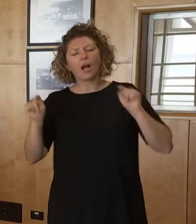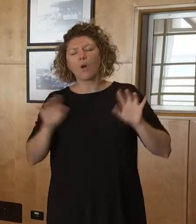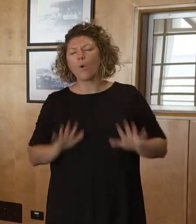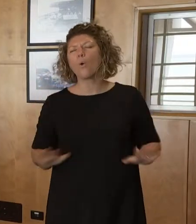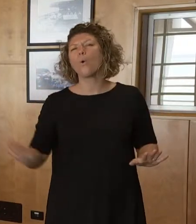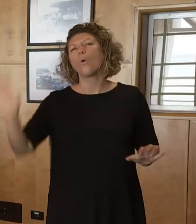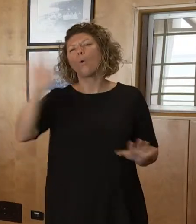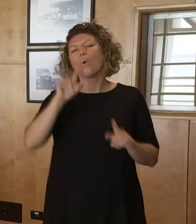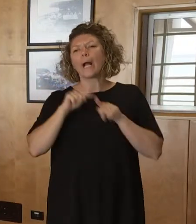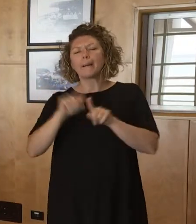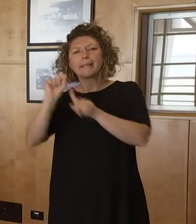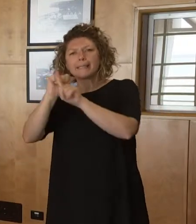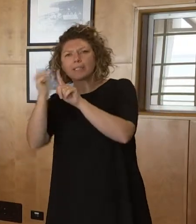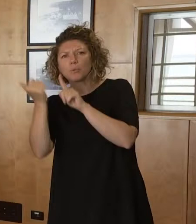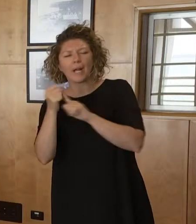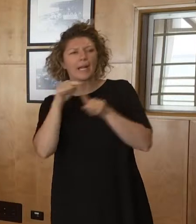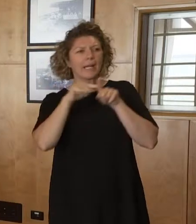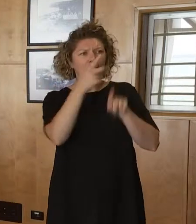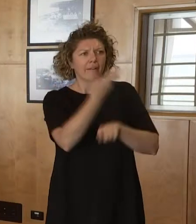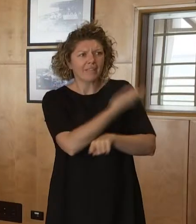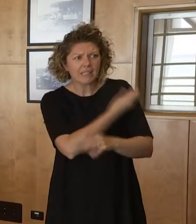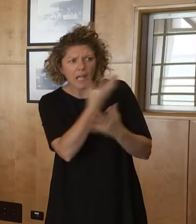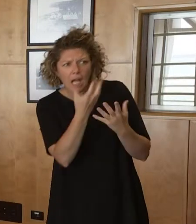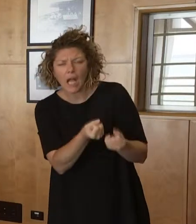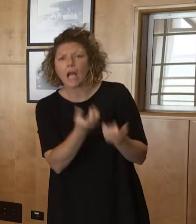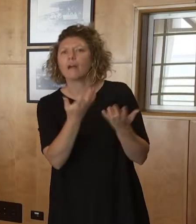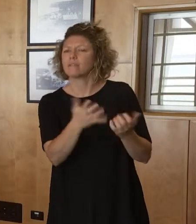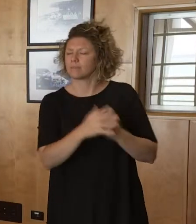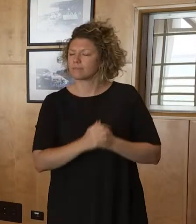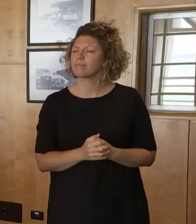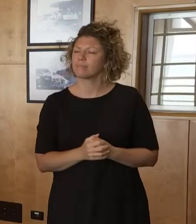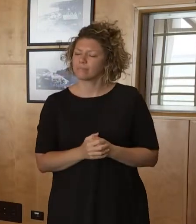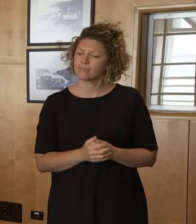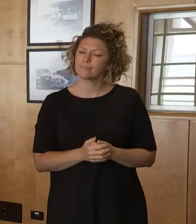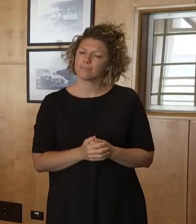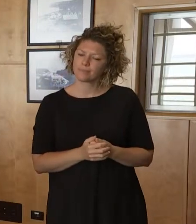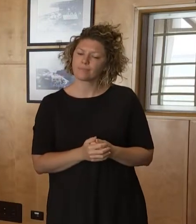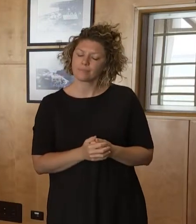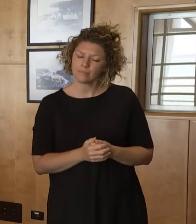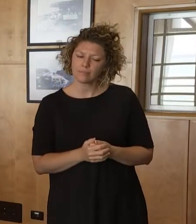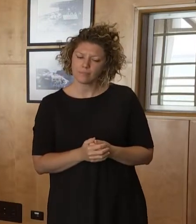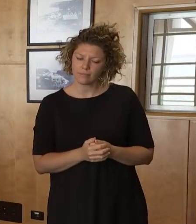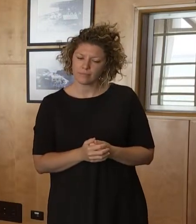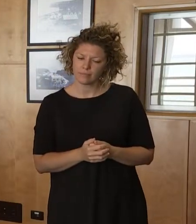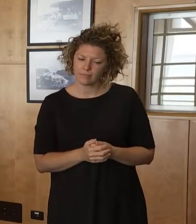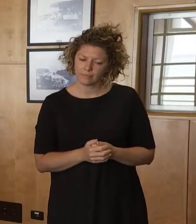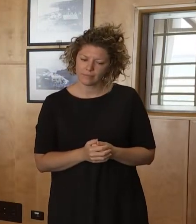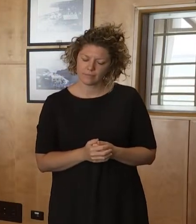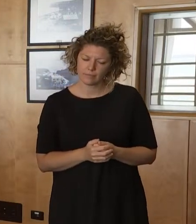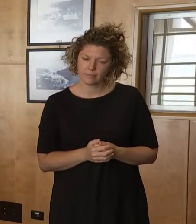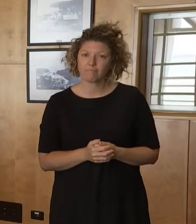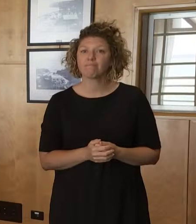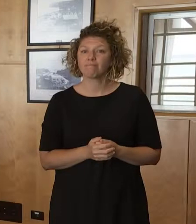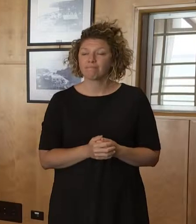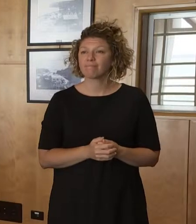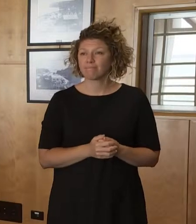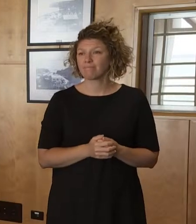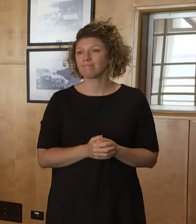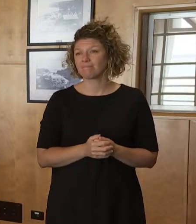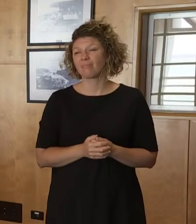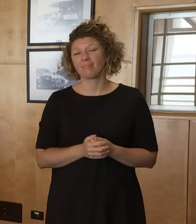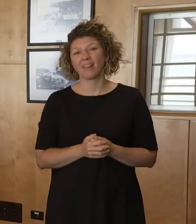situation, its vaccination rate, etc. And just away from COVID, but the food supply